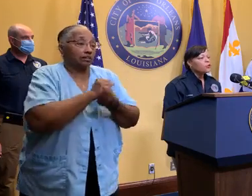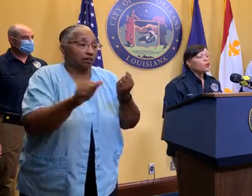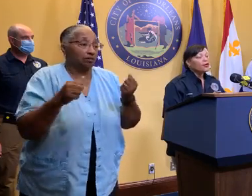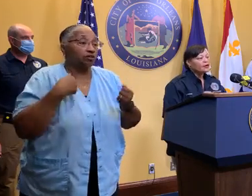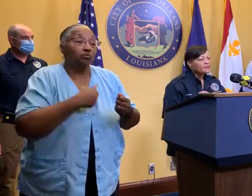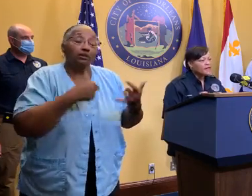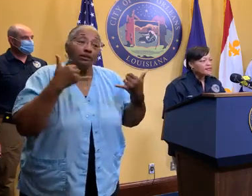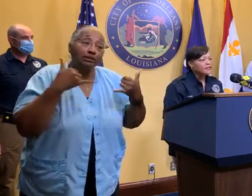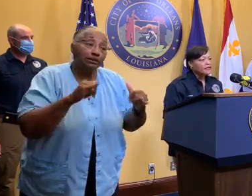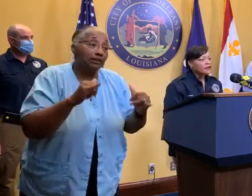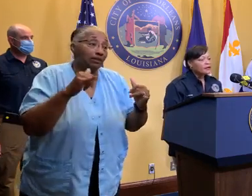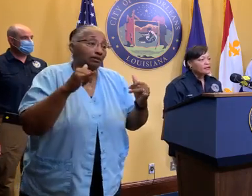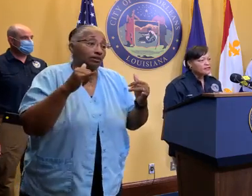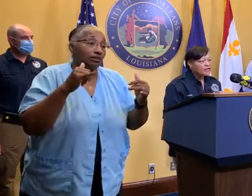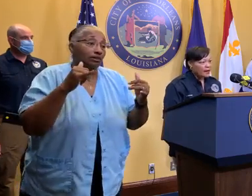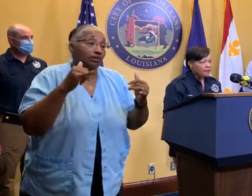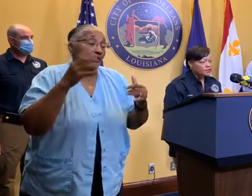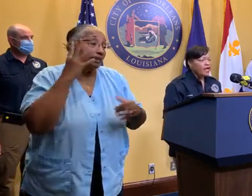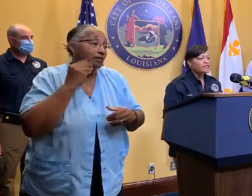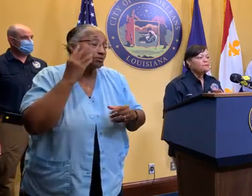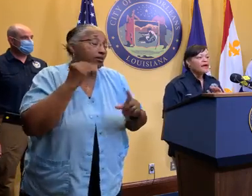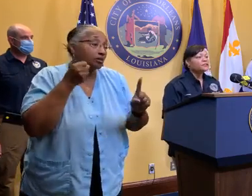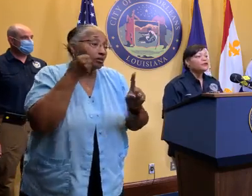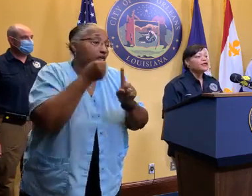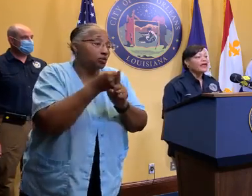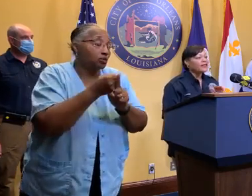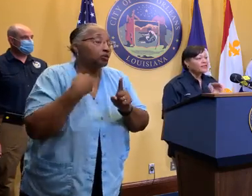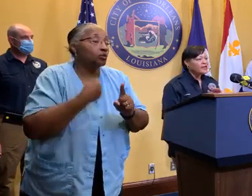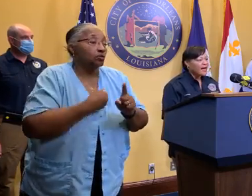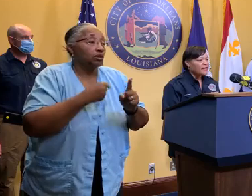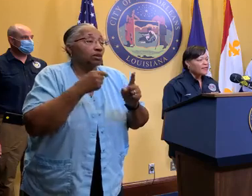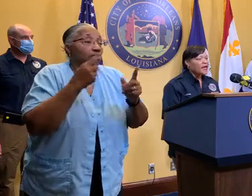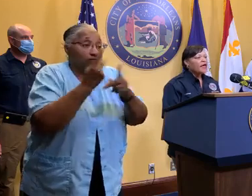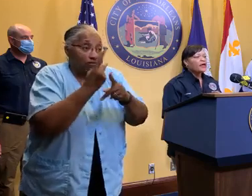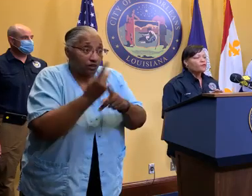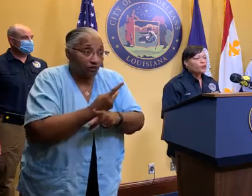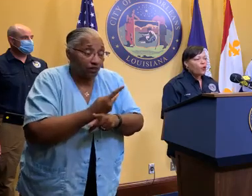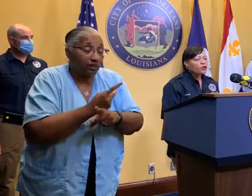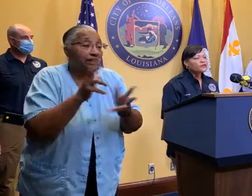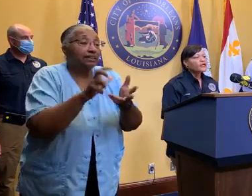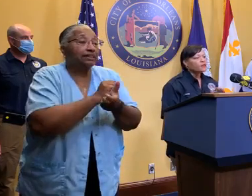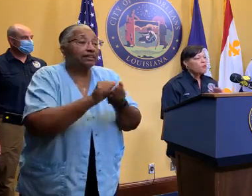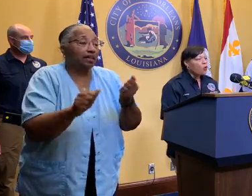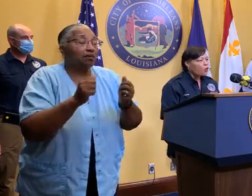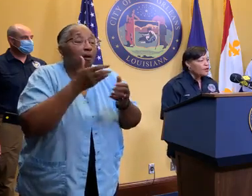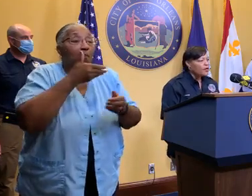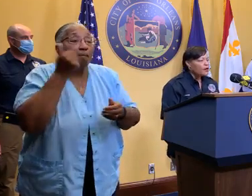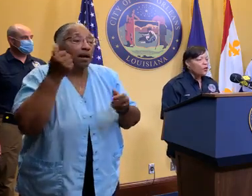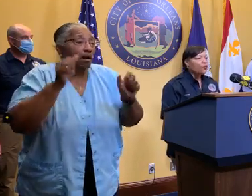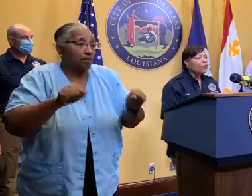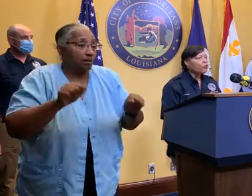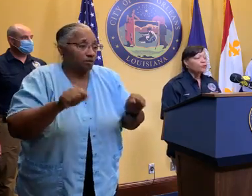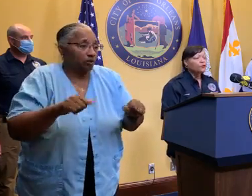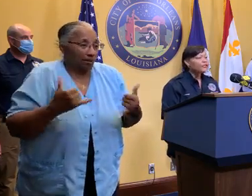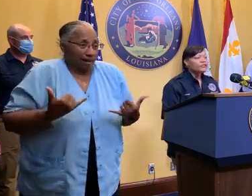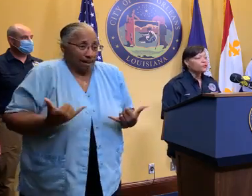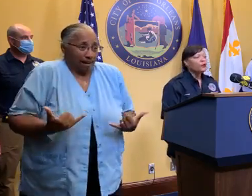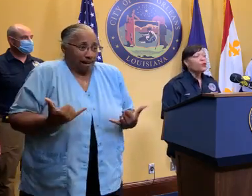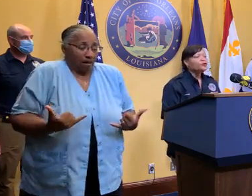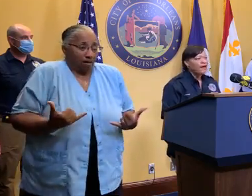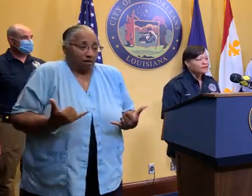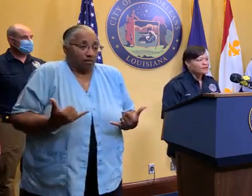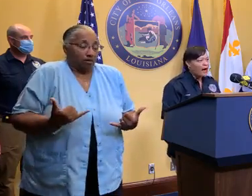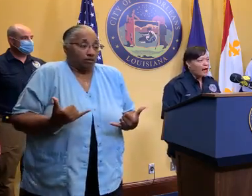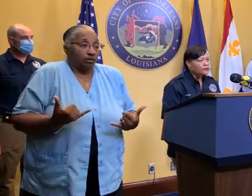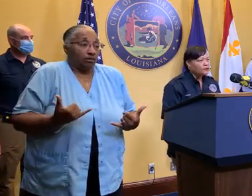So we're assessing the damage as best we can tonight. And of course, in the morning, we just